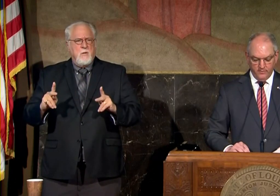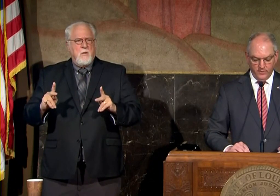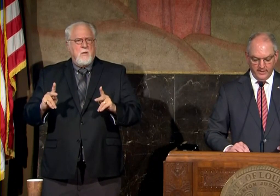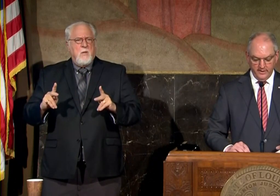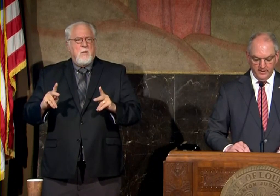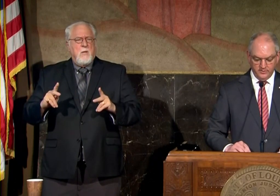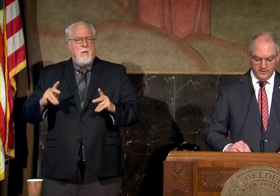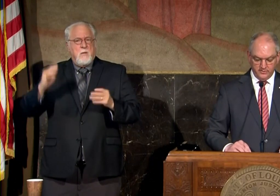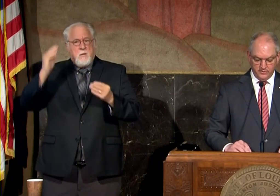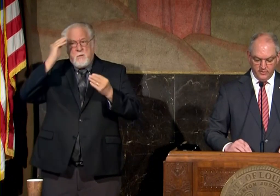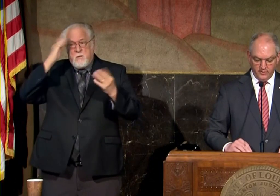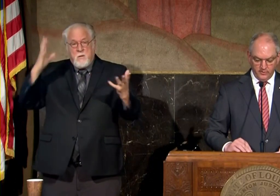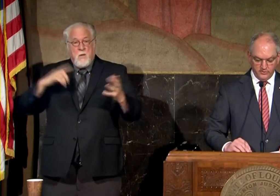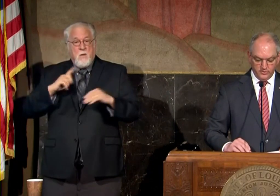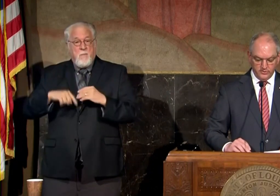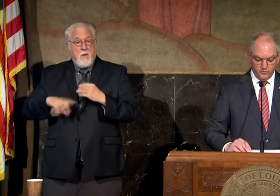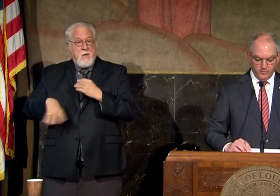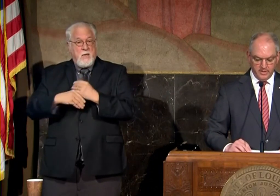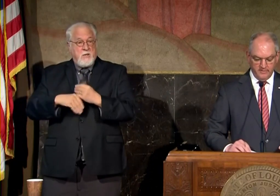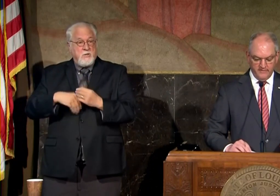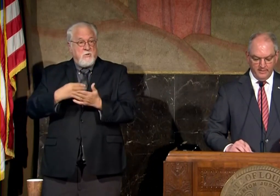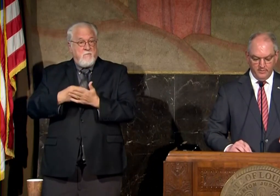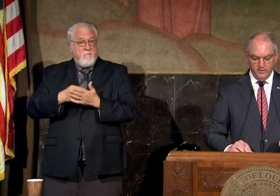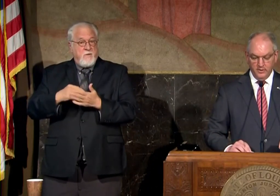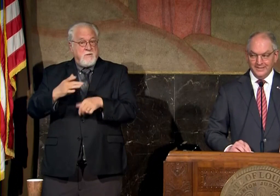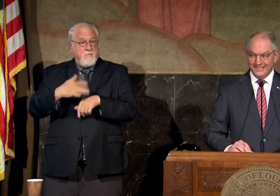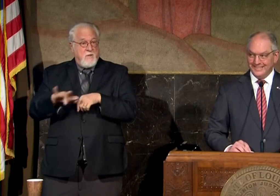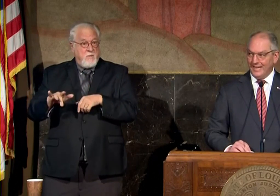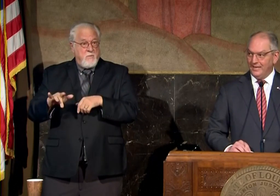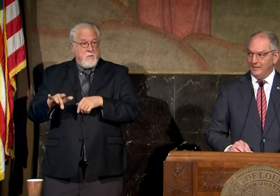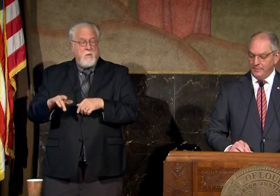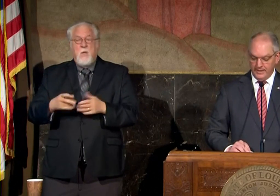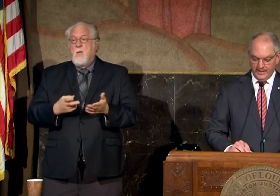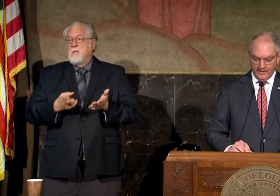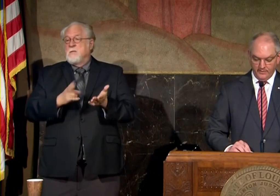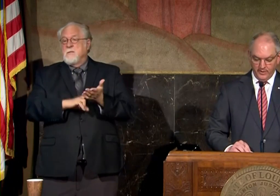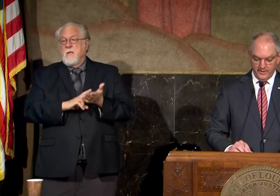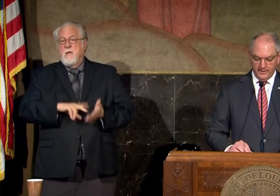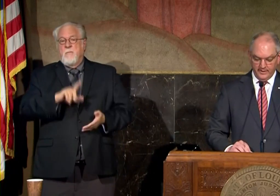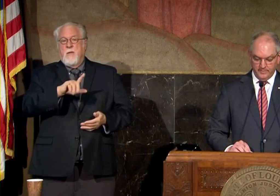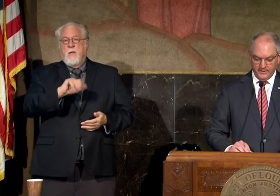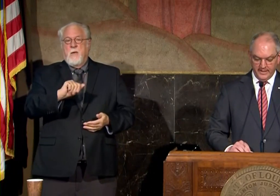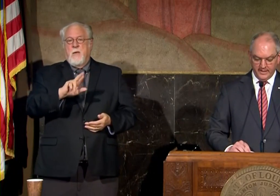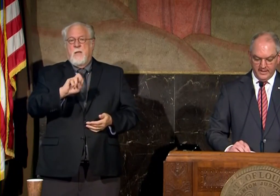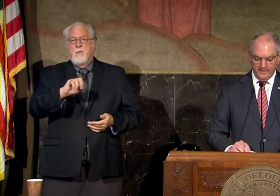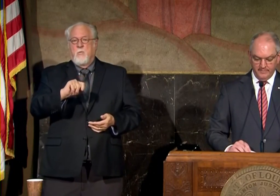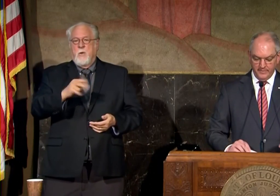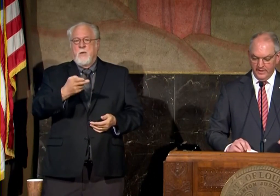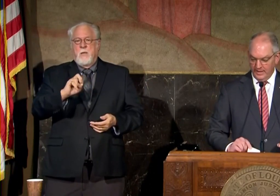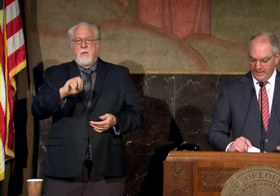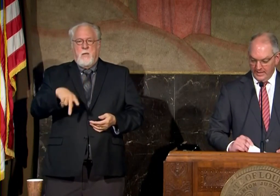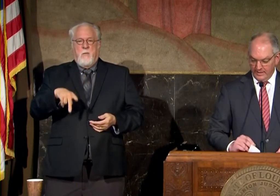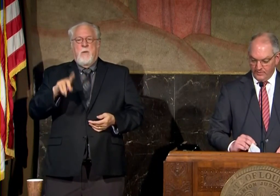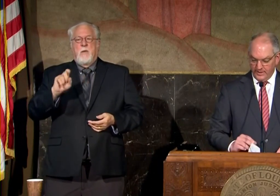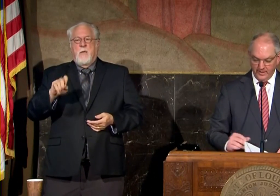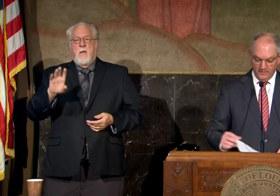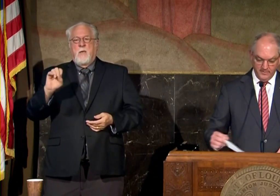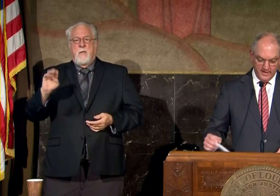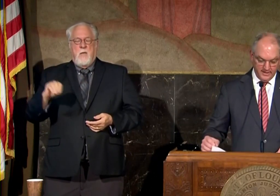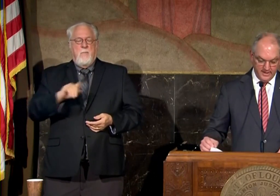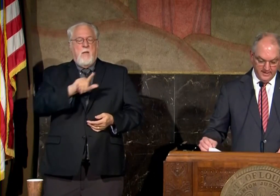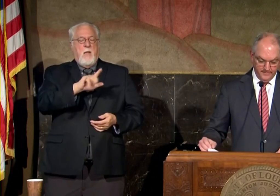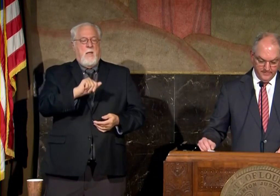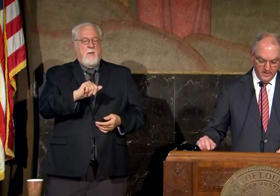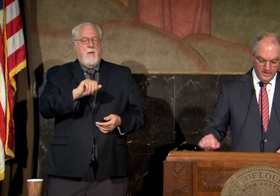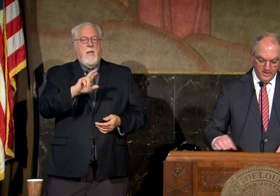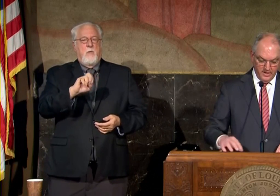about when those additional rental resources will become available to sign up at la rent help.com la rent help